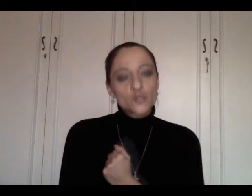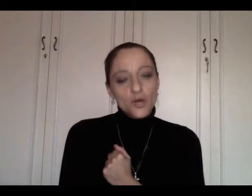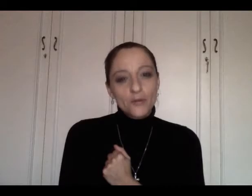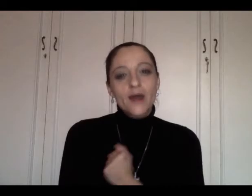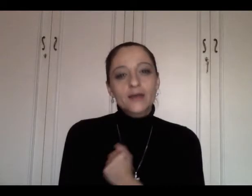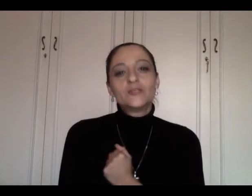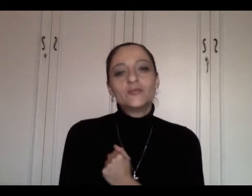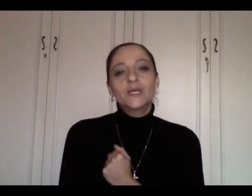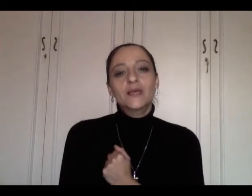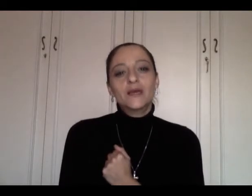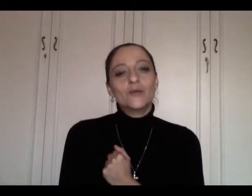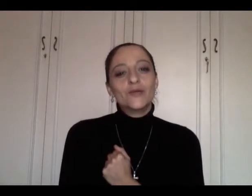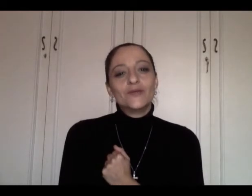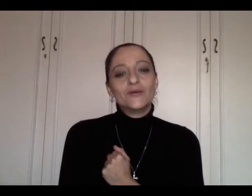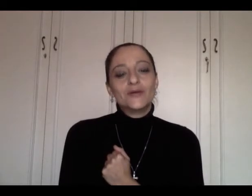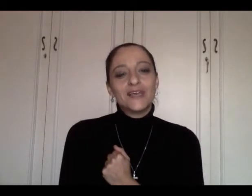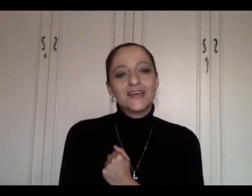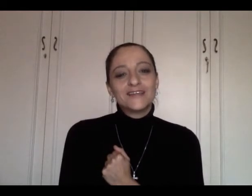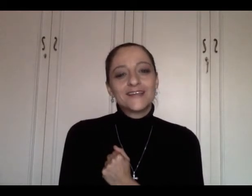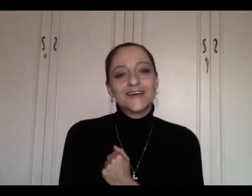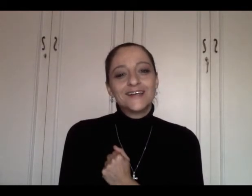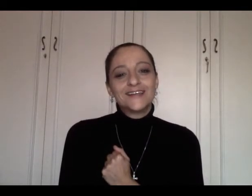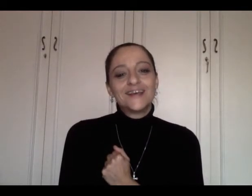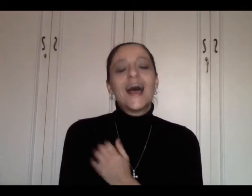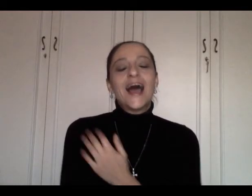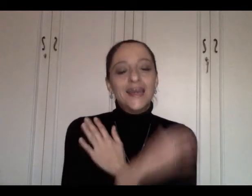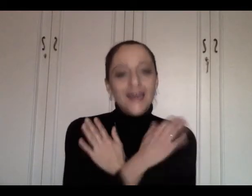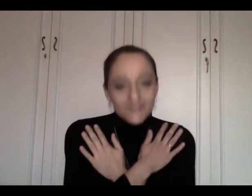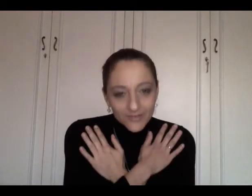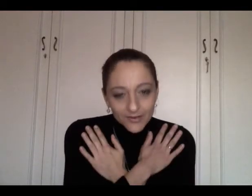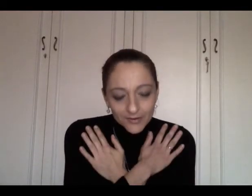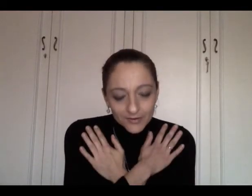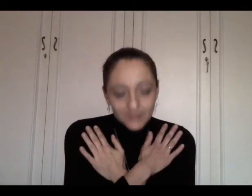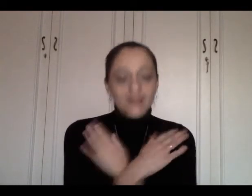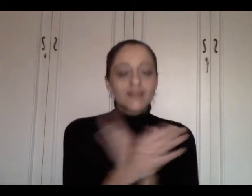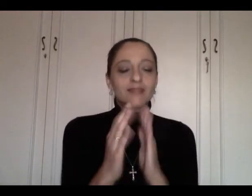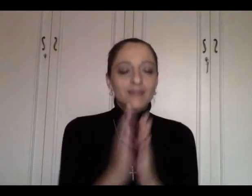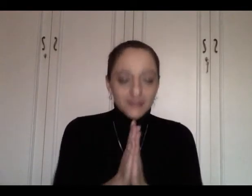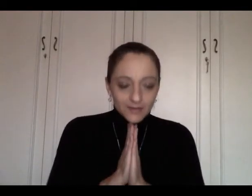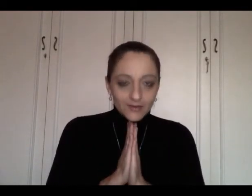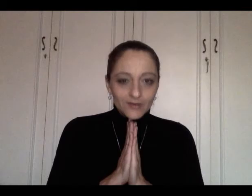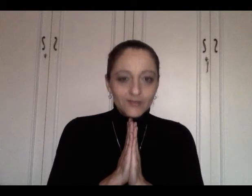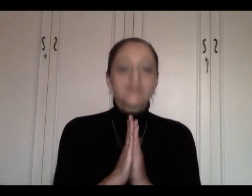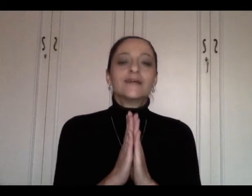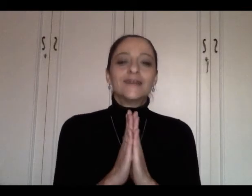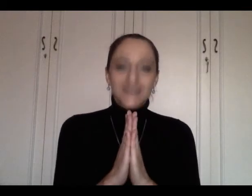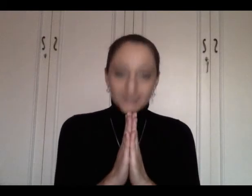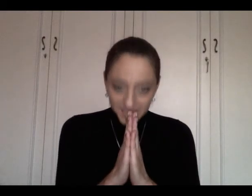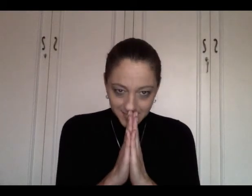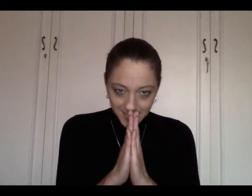so proud to be here with you on the other side. I love you. Thank you. Namaste.